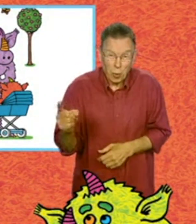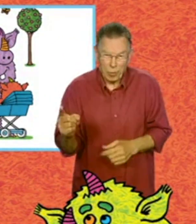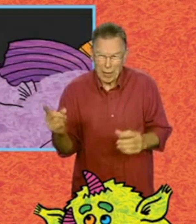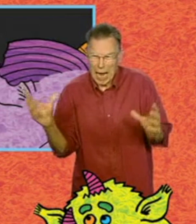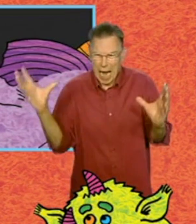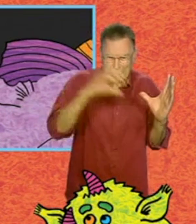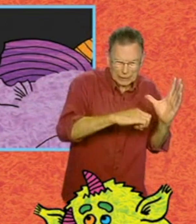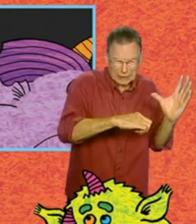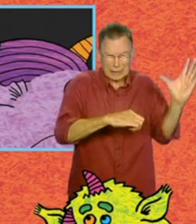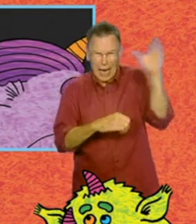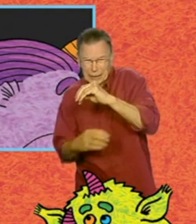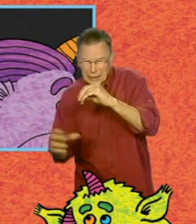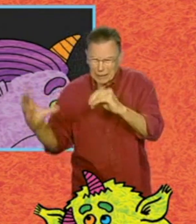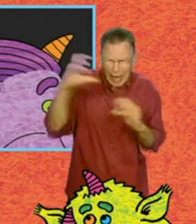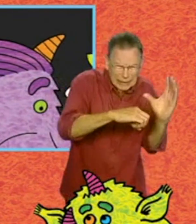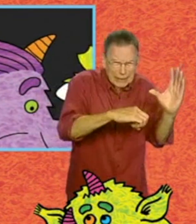they eat each other.